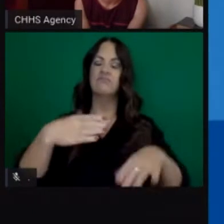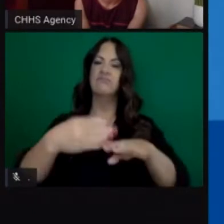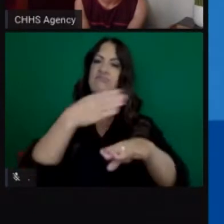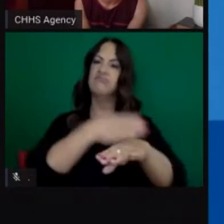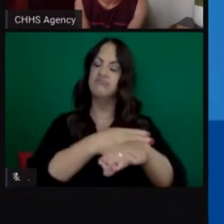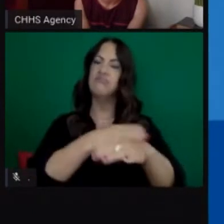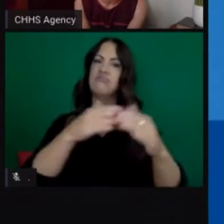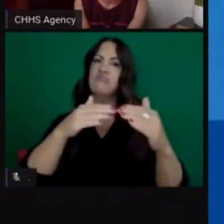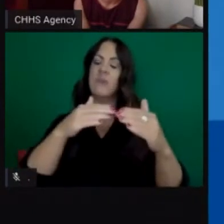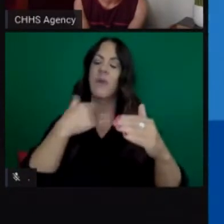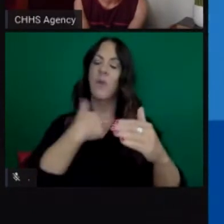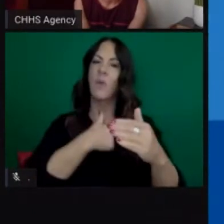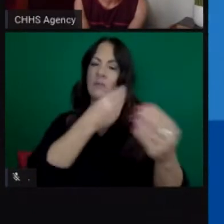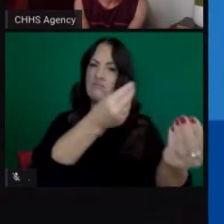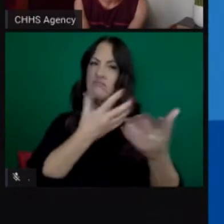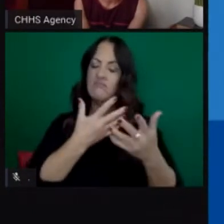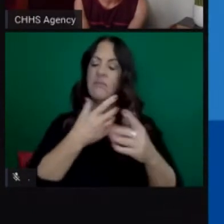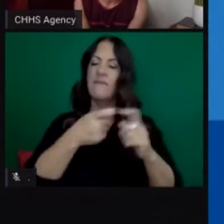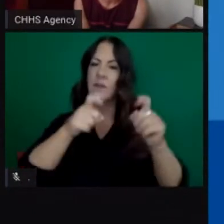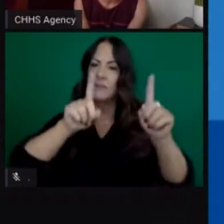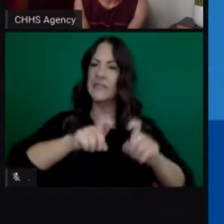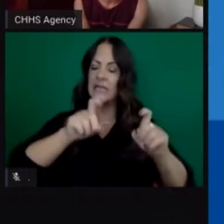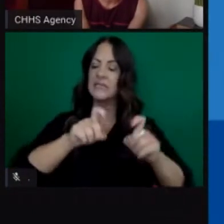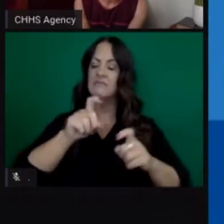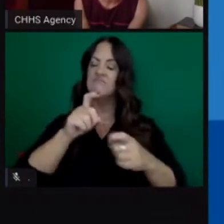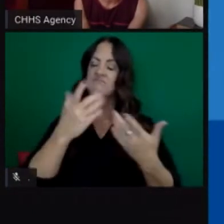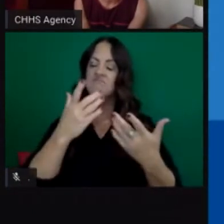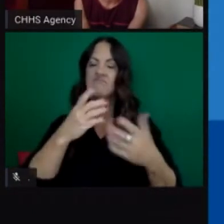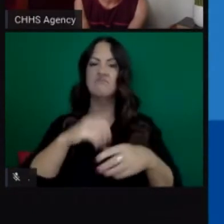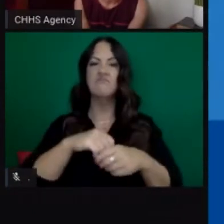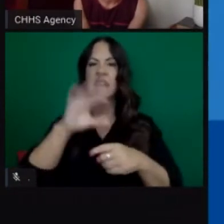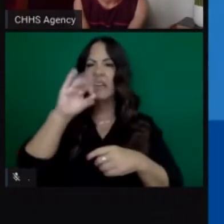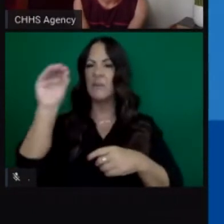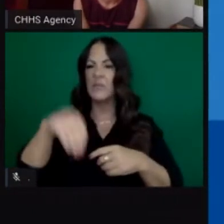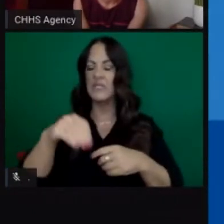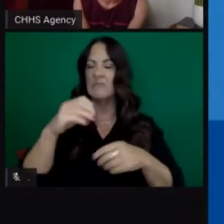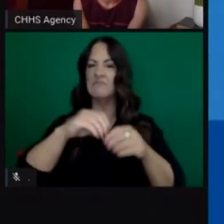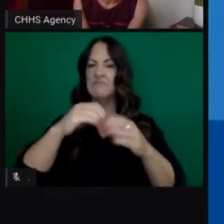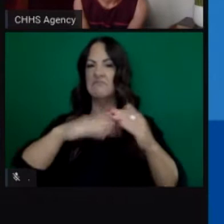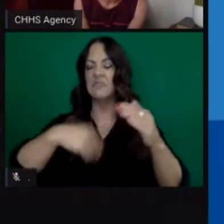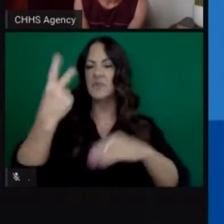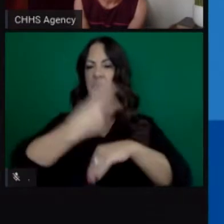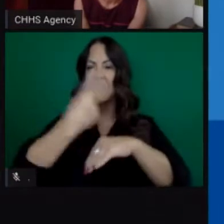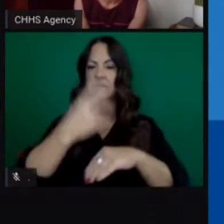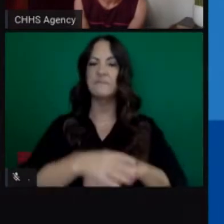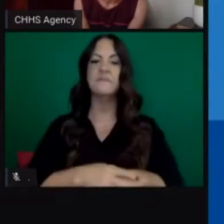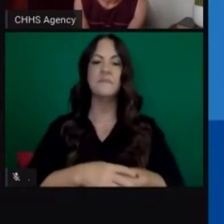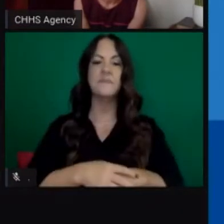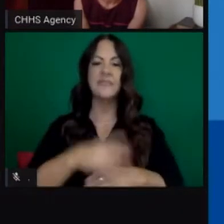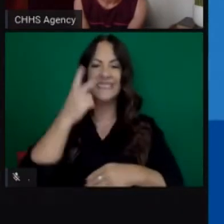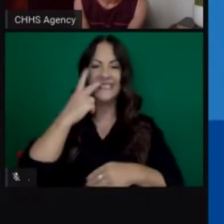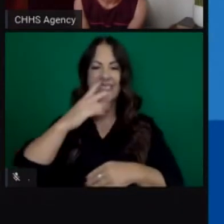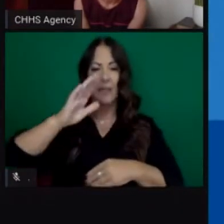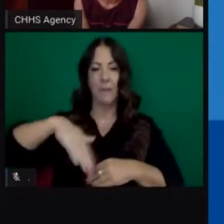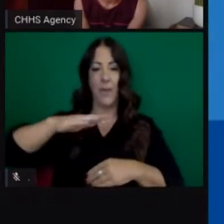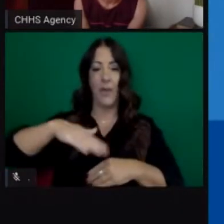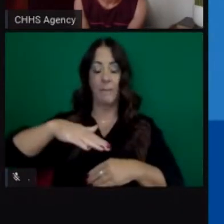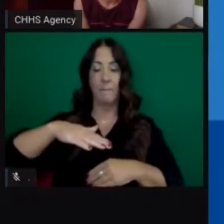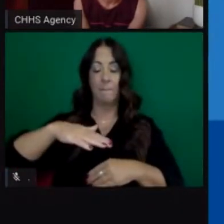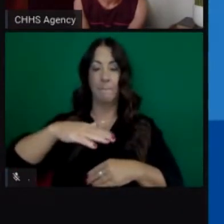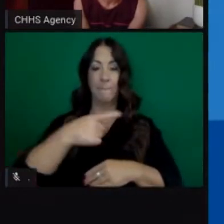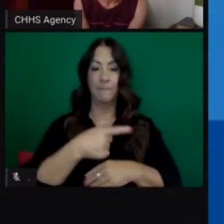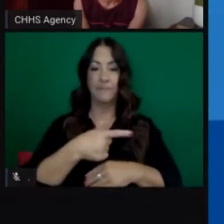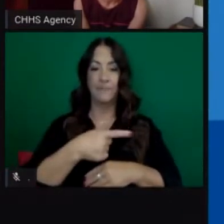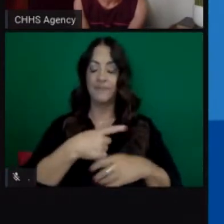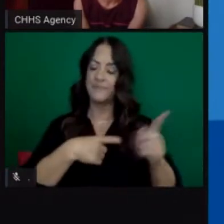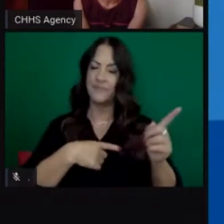two day window that we're looking for. And you can see on the lower graph, a trend. Again, we have seen some decreases over the last few weeks. I